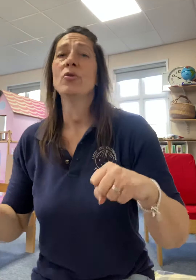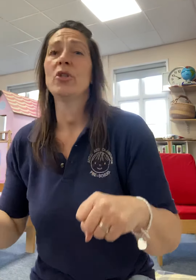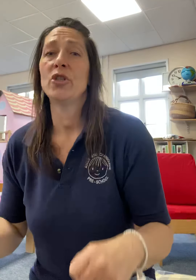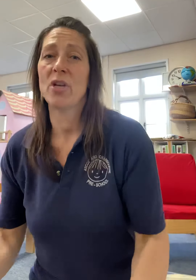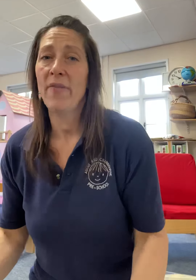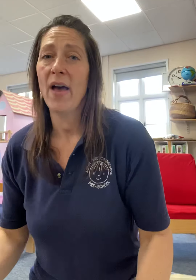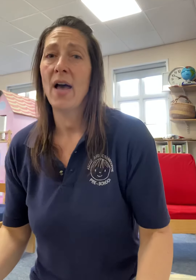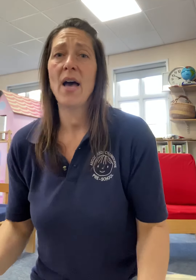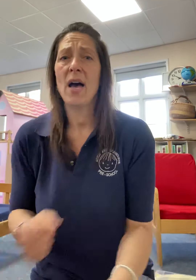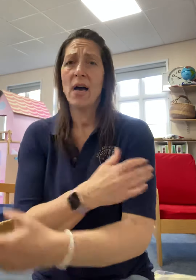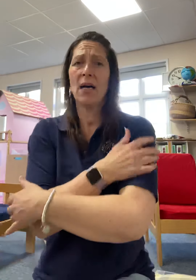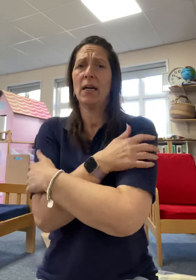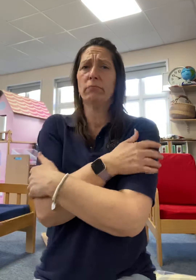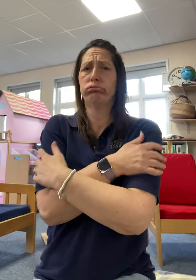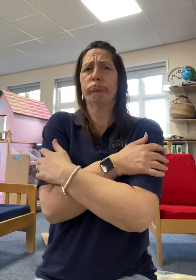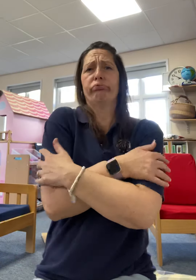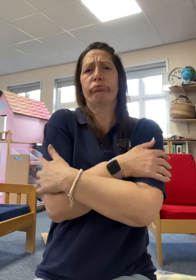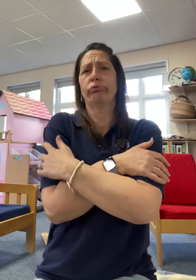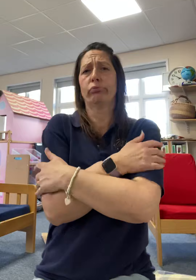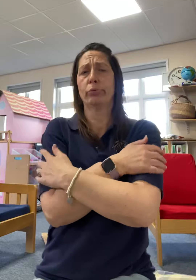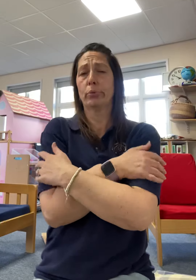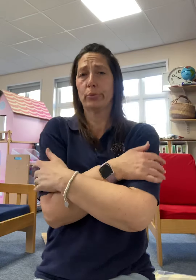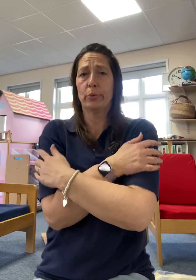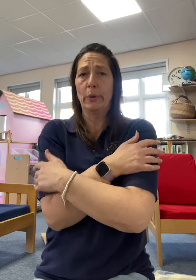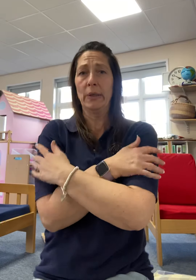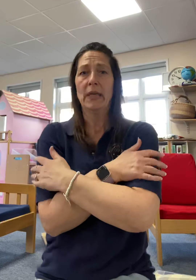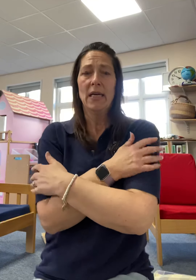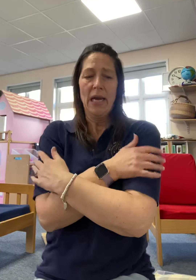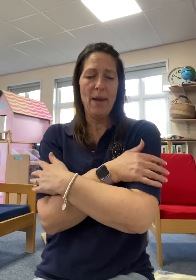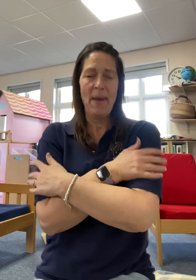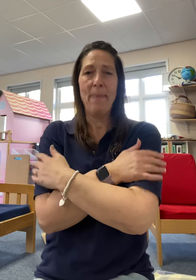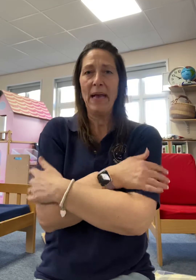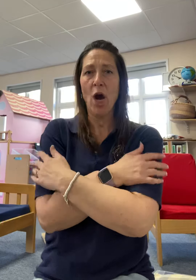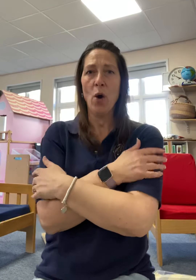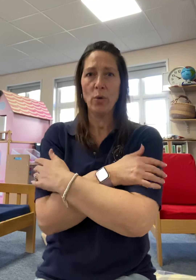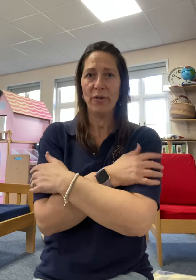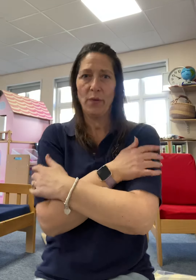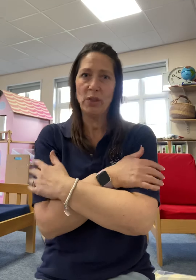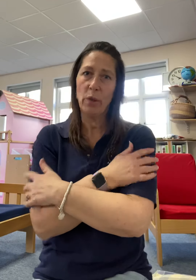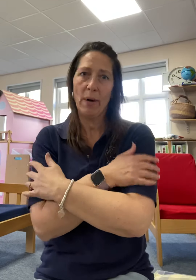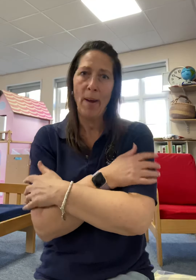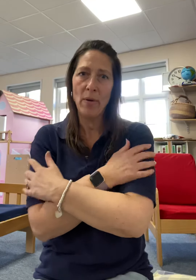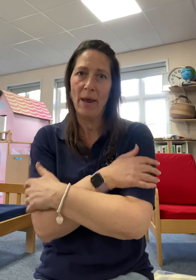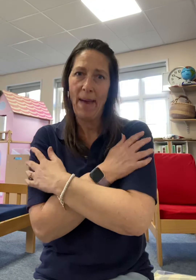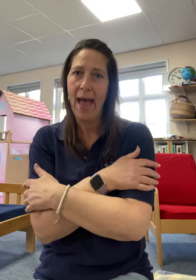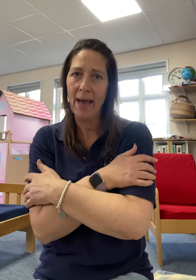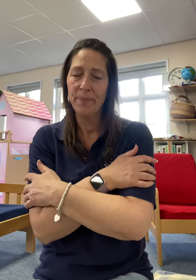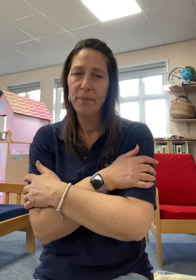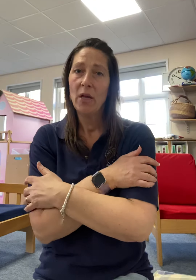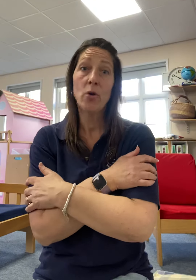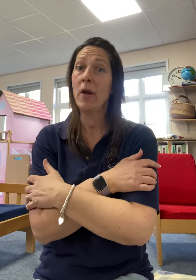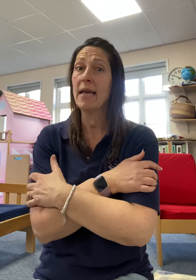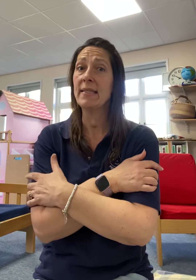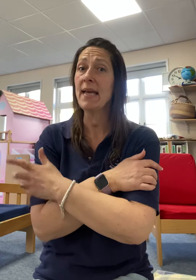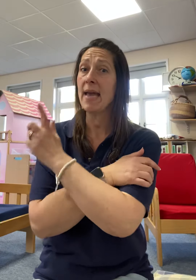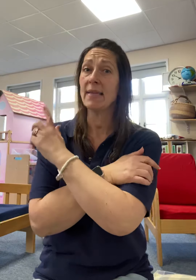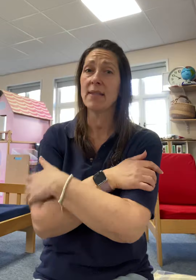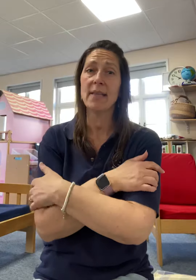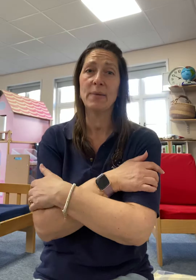shiver. Brrr. He'd be a bit cold if we saw a polar bear. Not like today. It's nice and